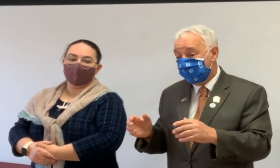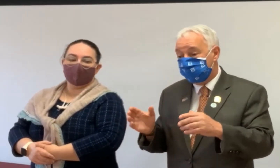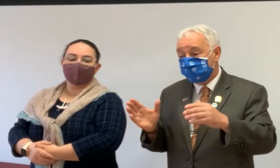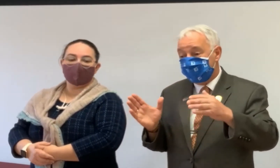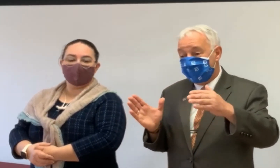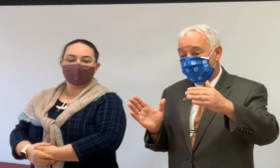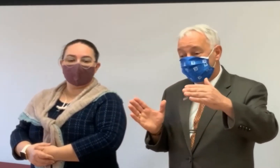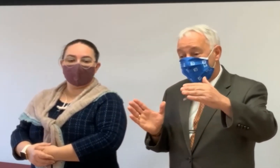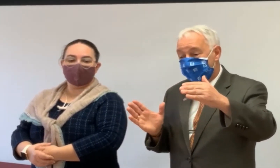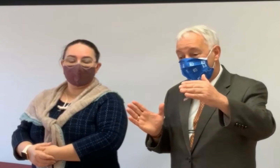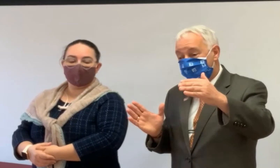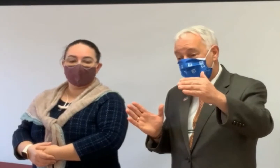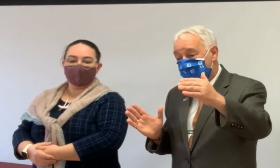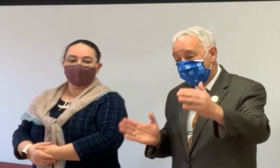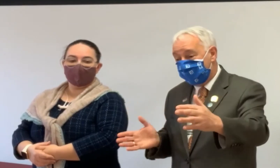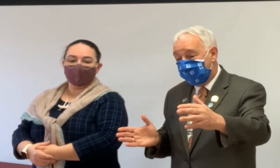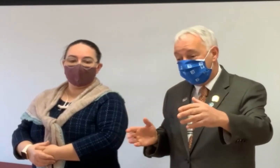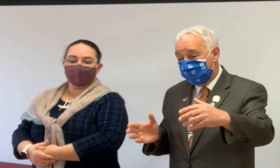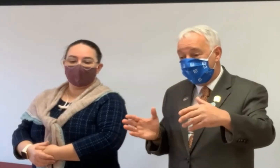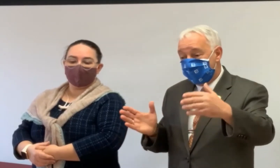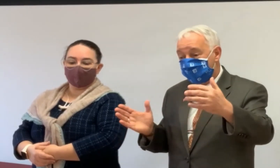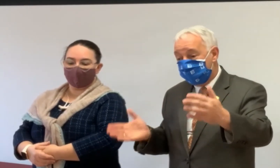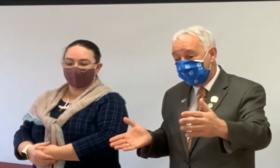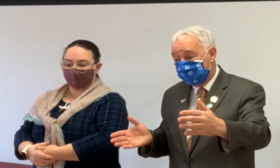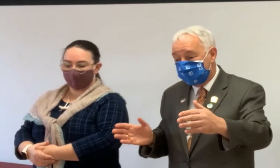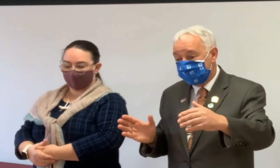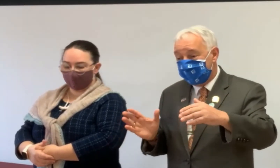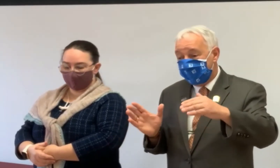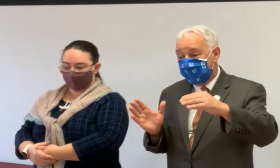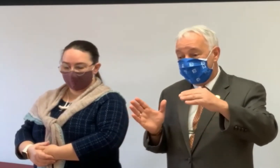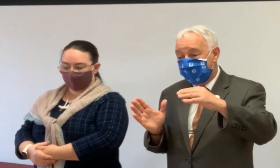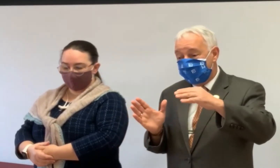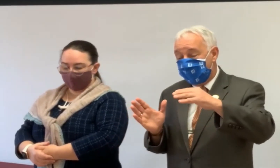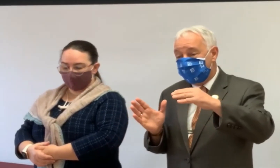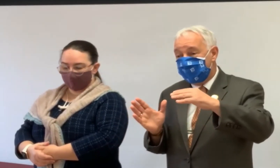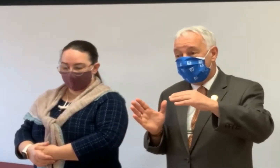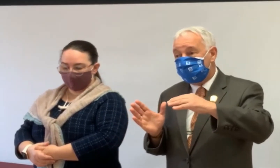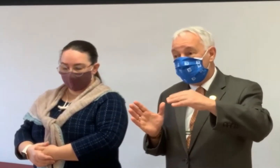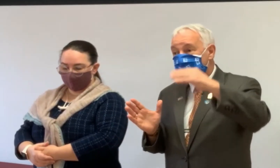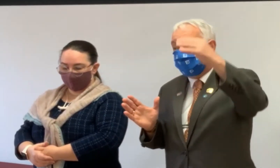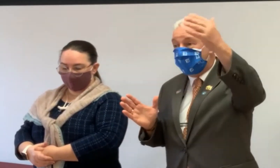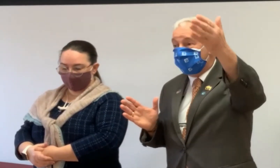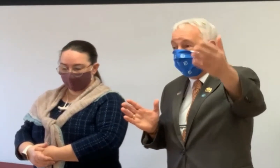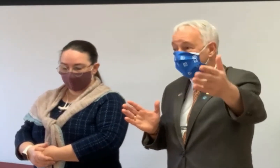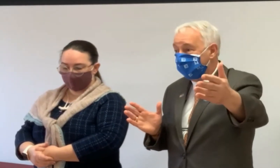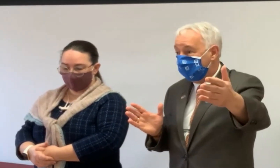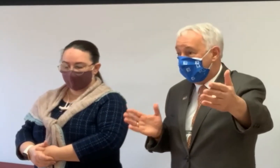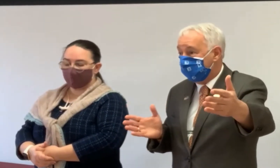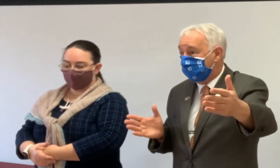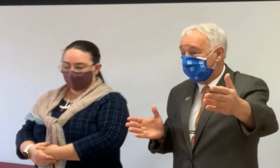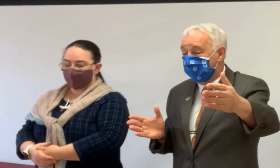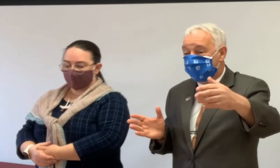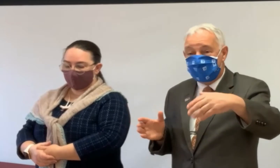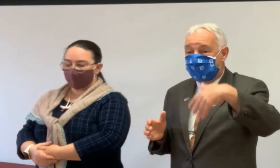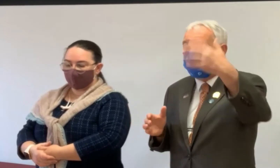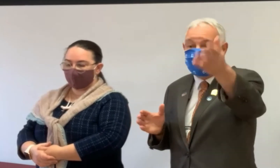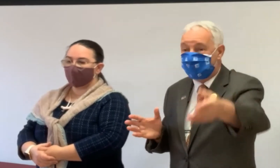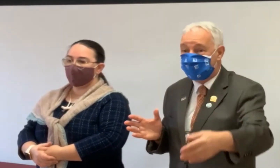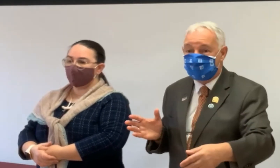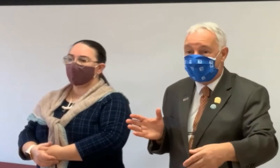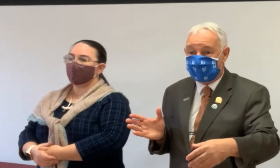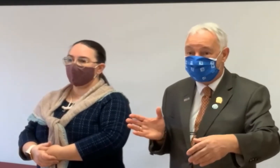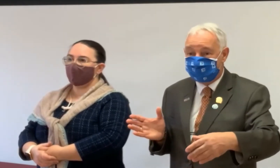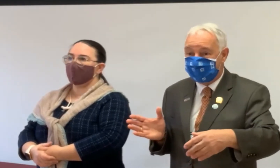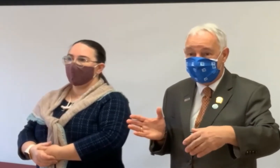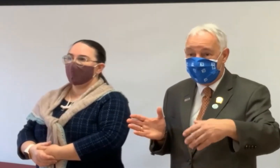really nice is if they give you that money each month and they even exceed the amount of value in the home, they keep